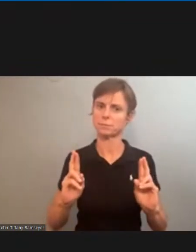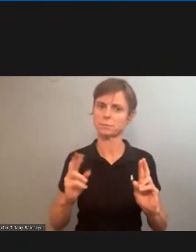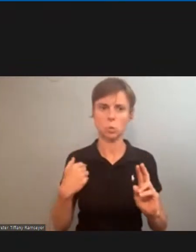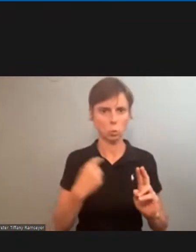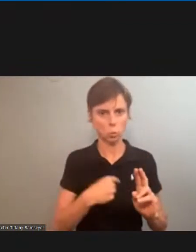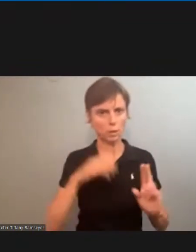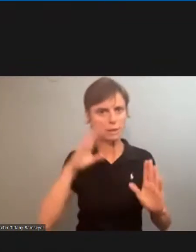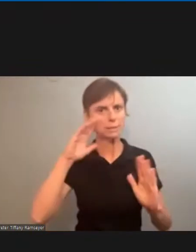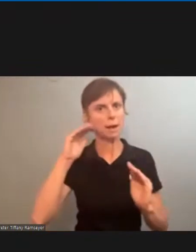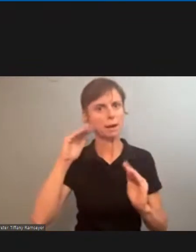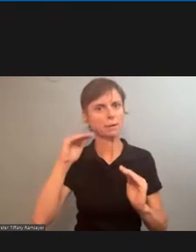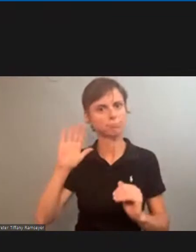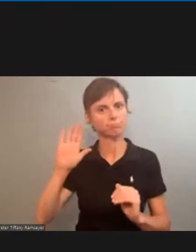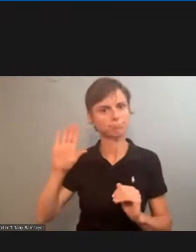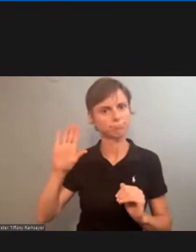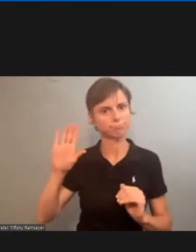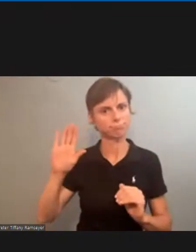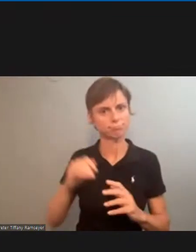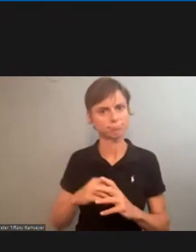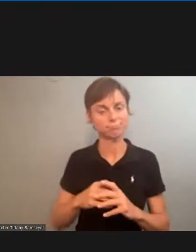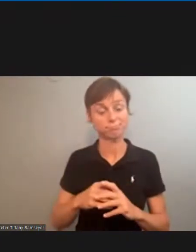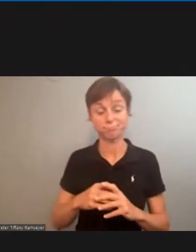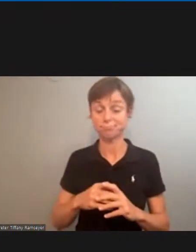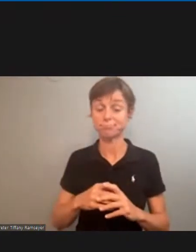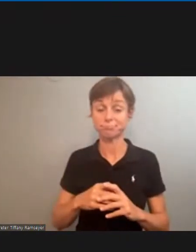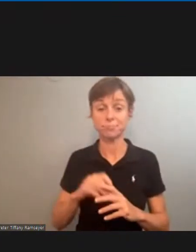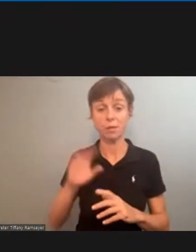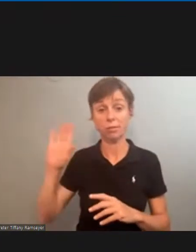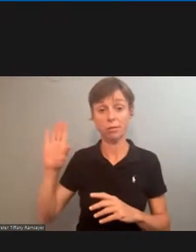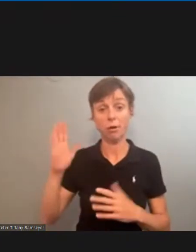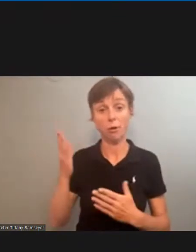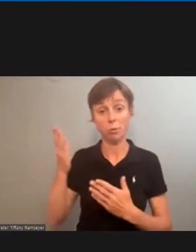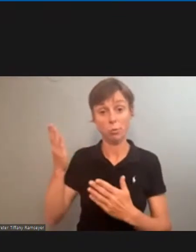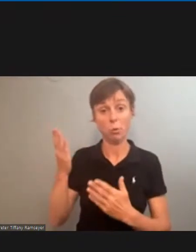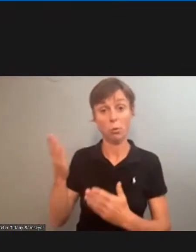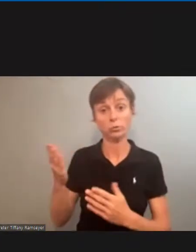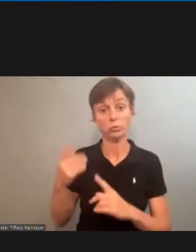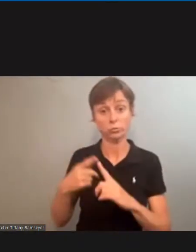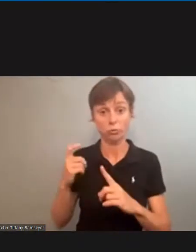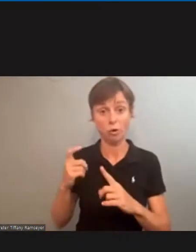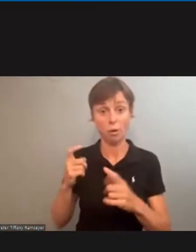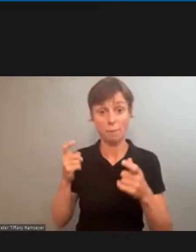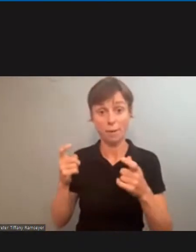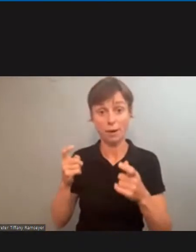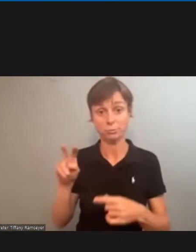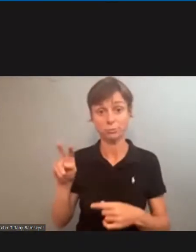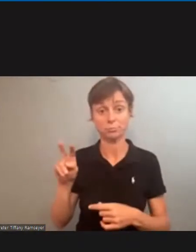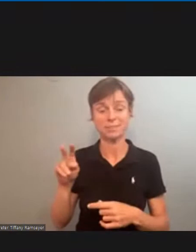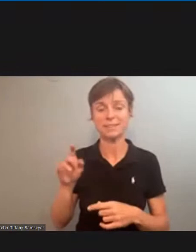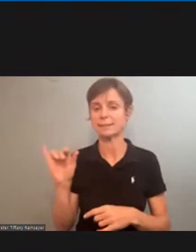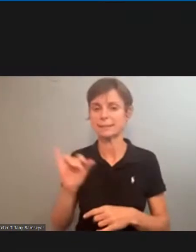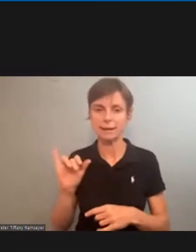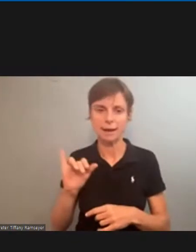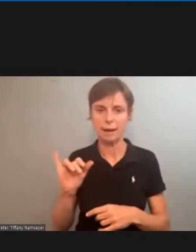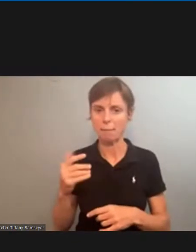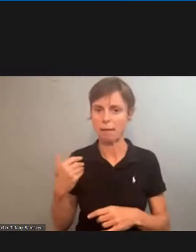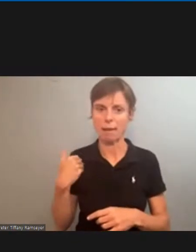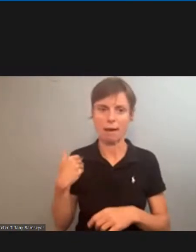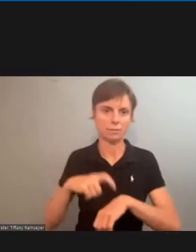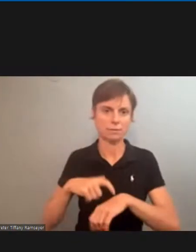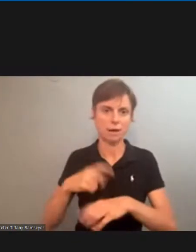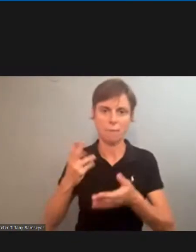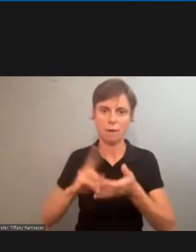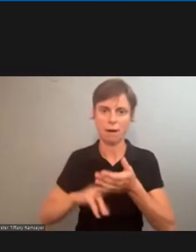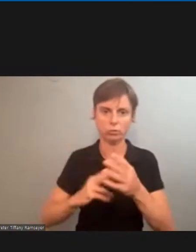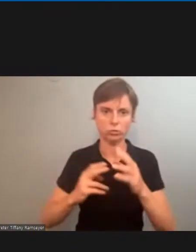some of the proposals that management presented last contract